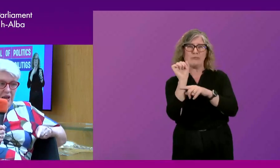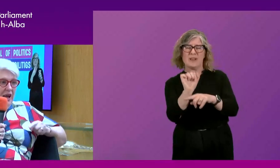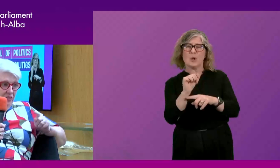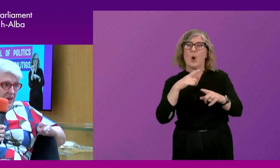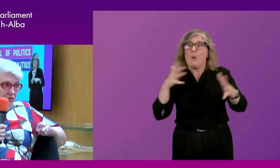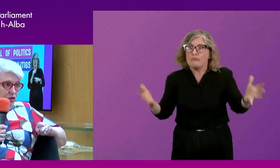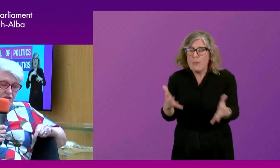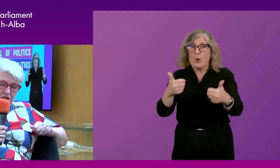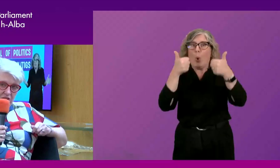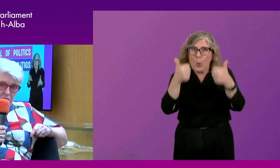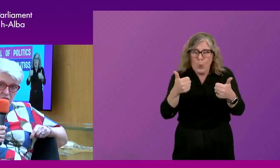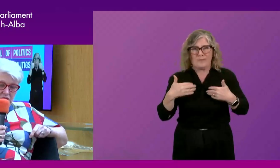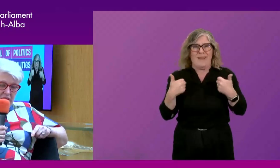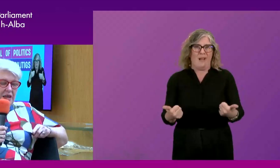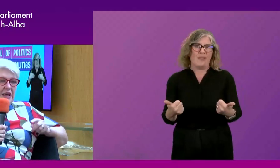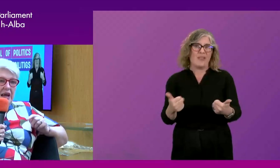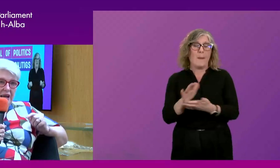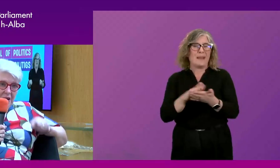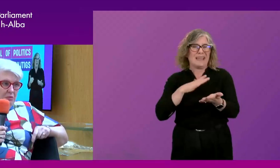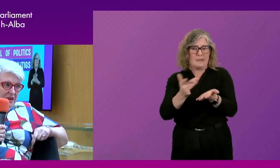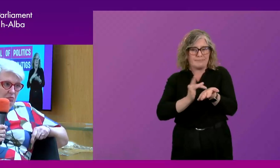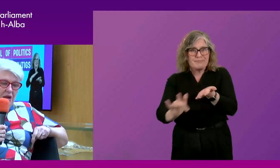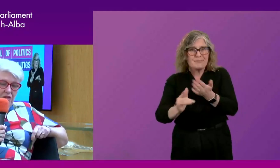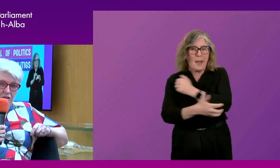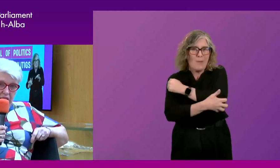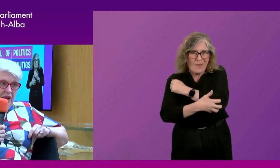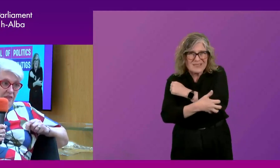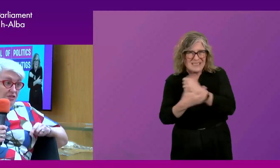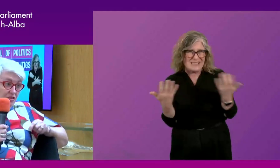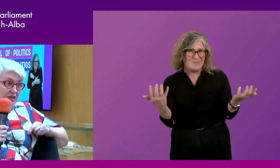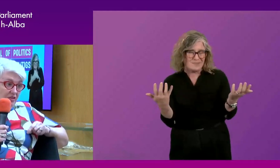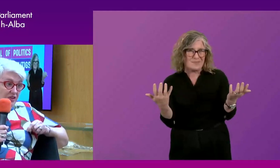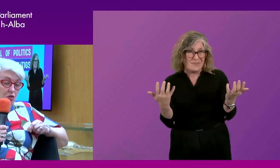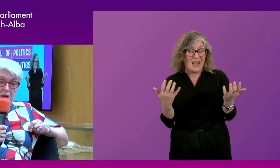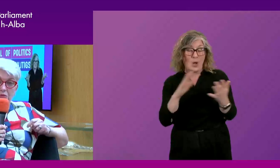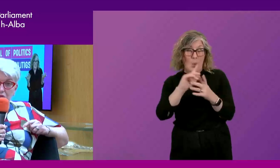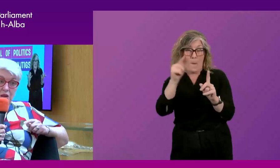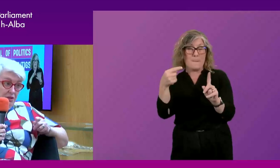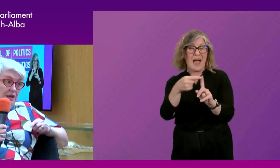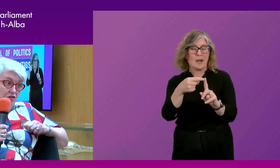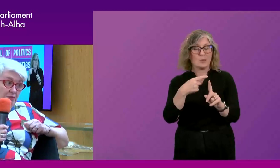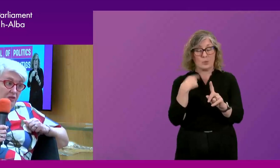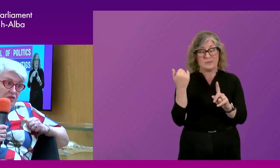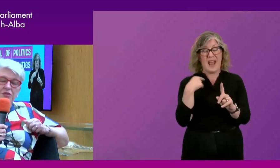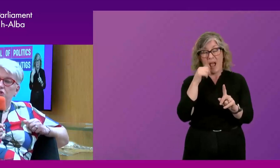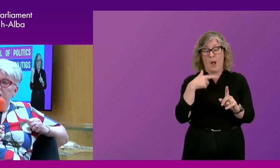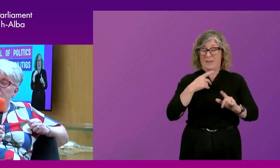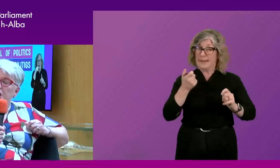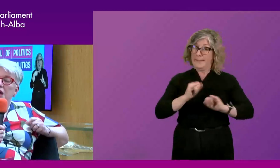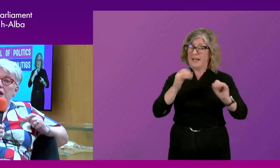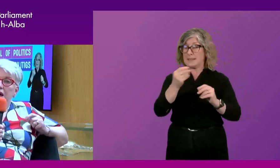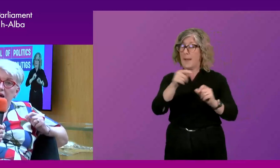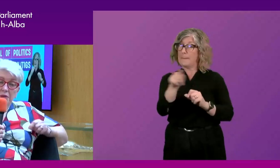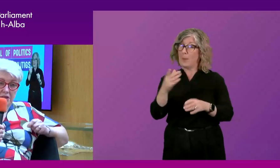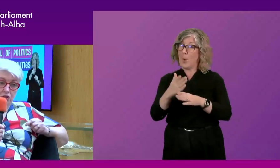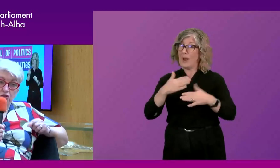health. And that involves addressing poverty. And coming back to my other thing, and this is the really radical bit, which will upset a lot of my health service colleagues.